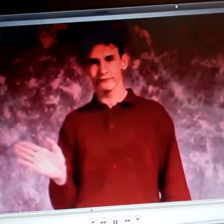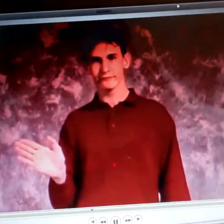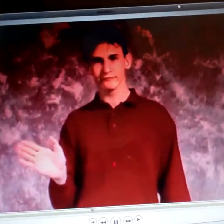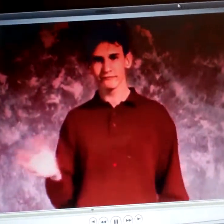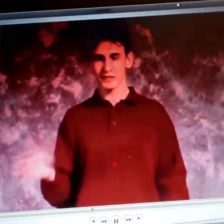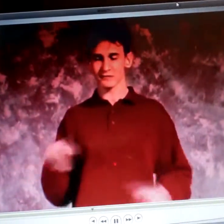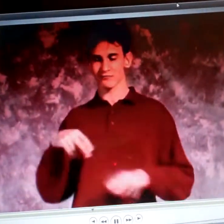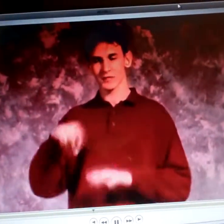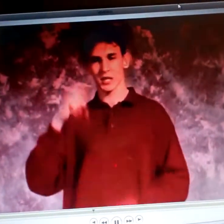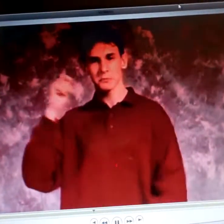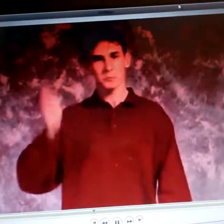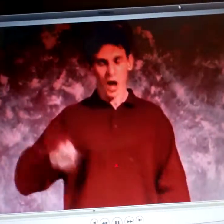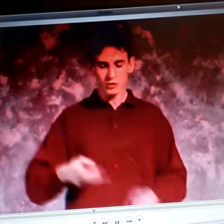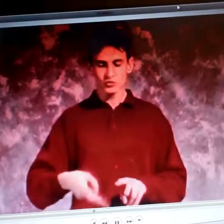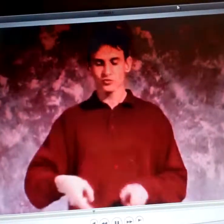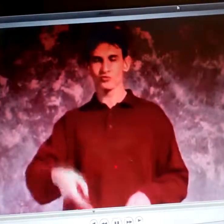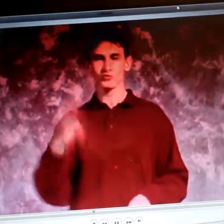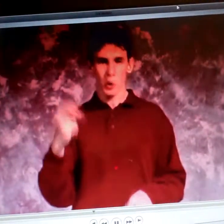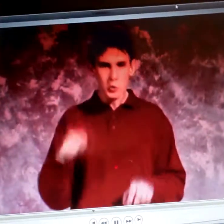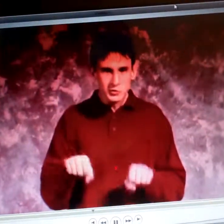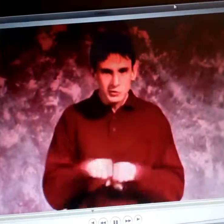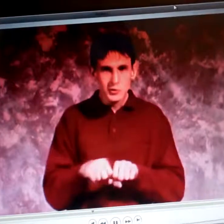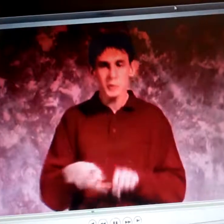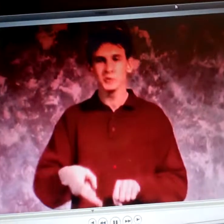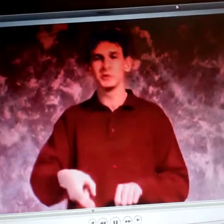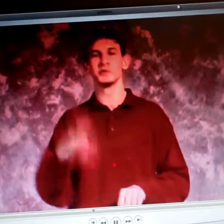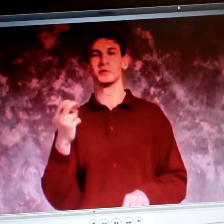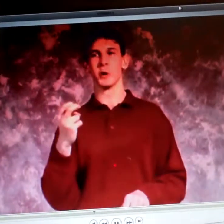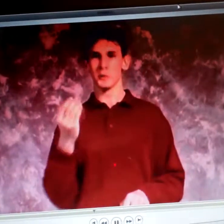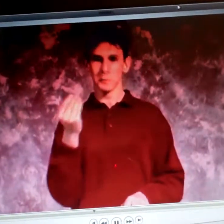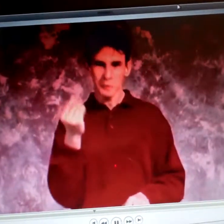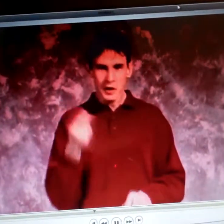And he just made one turn early. One turn, two.